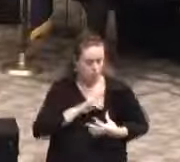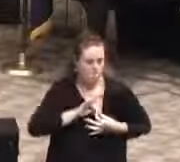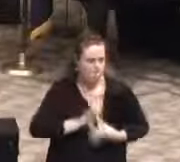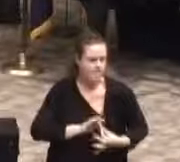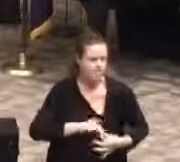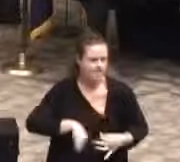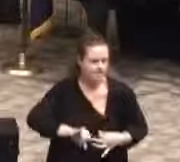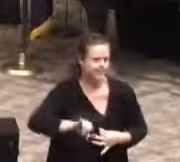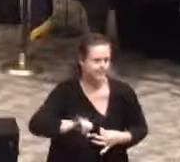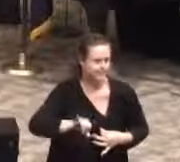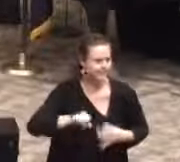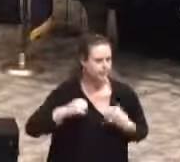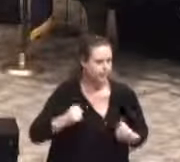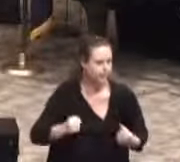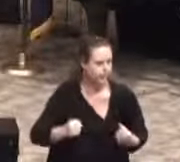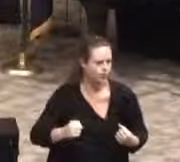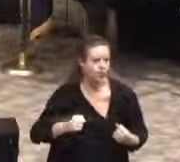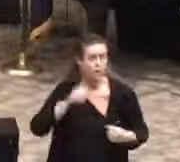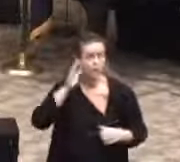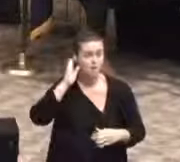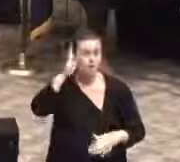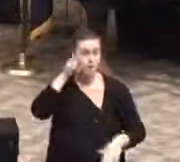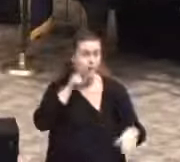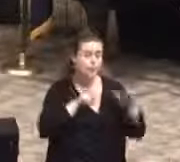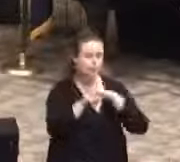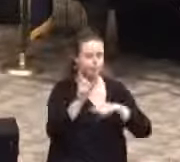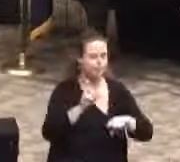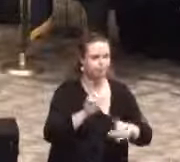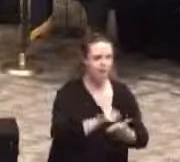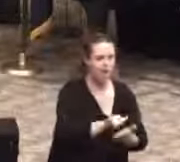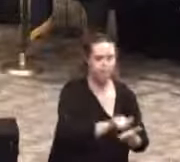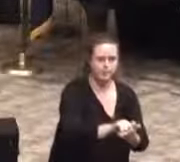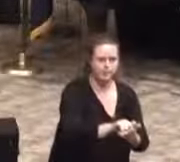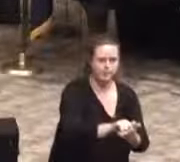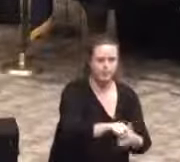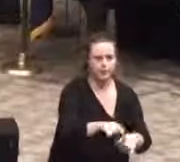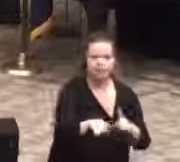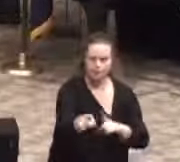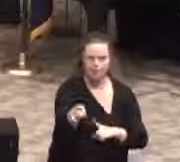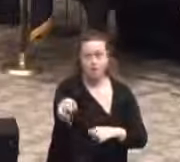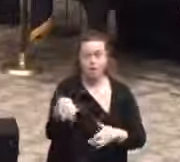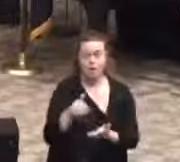We cannot predict our futures. The lessons we learned here will guide us in our careers.